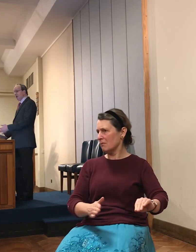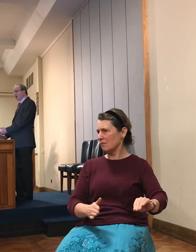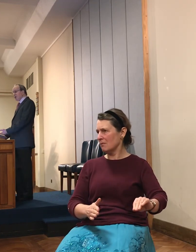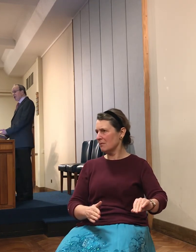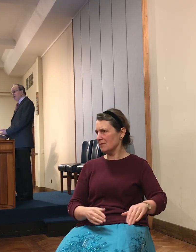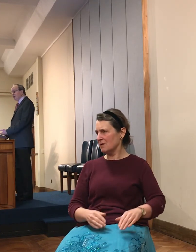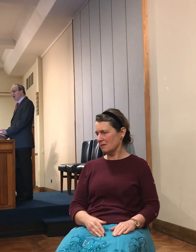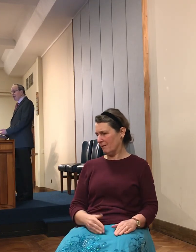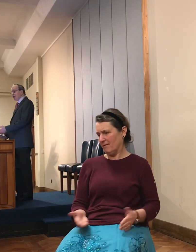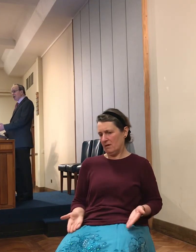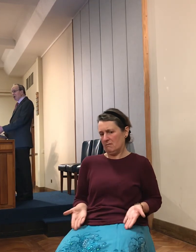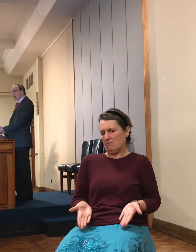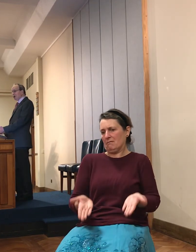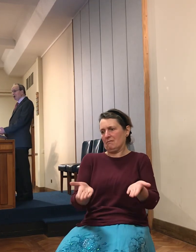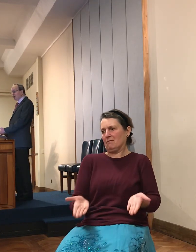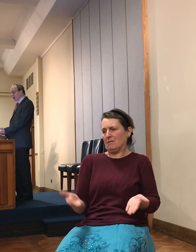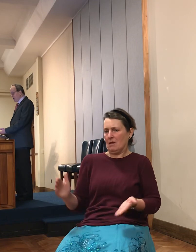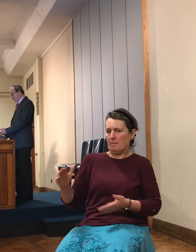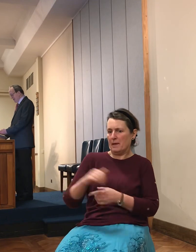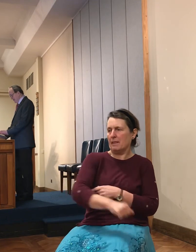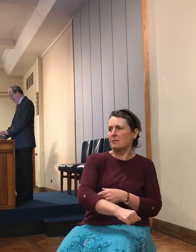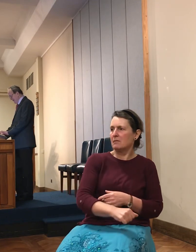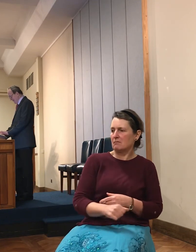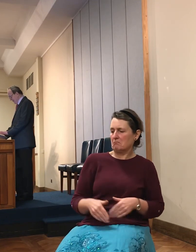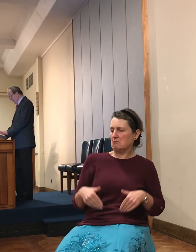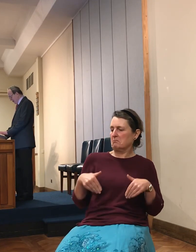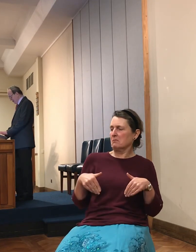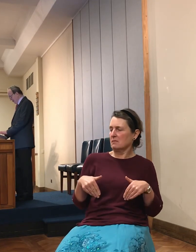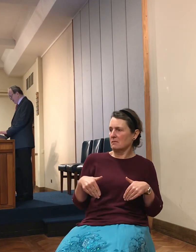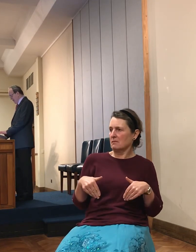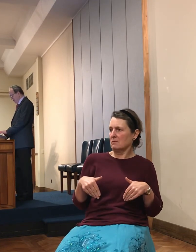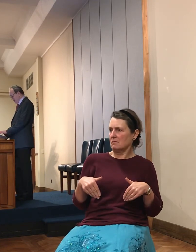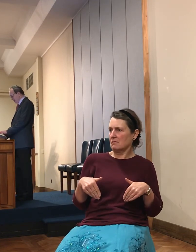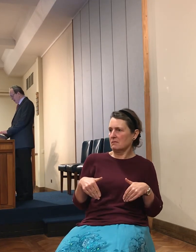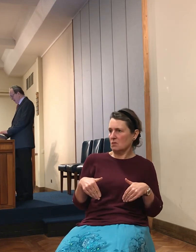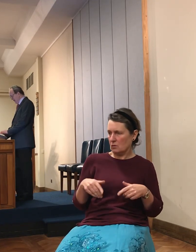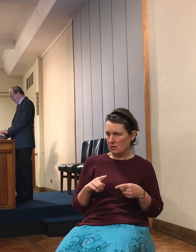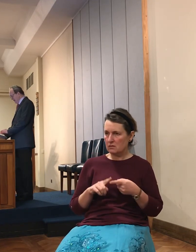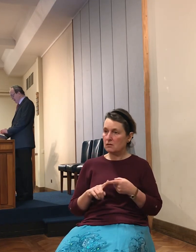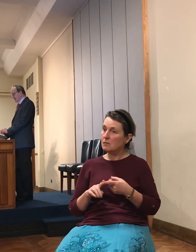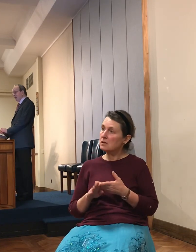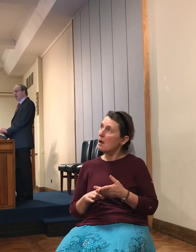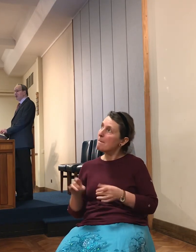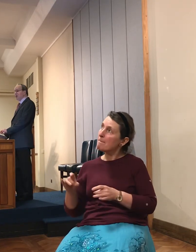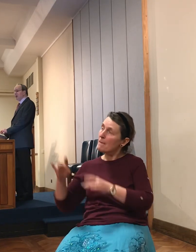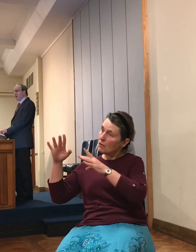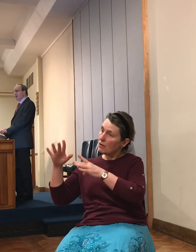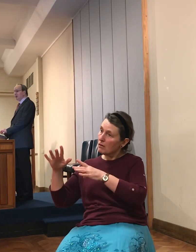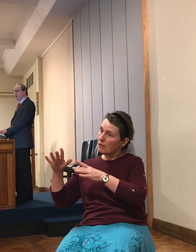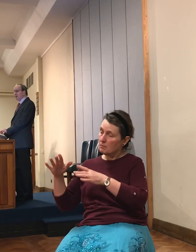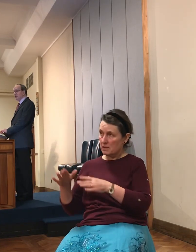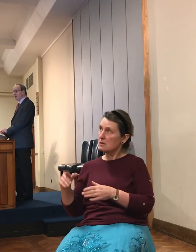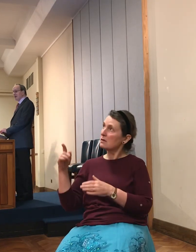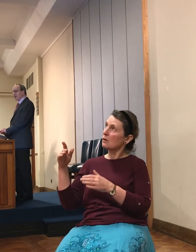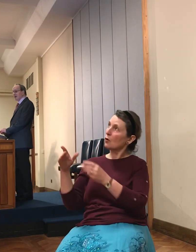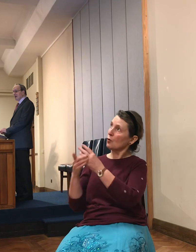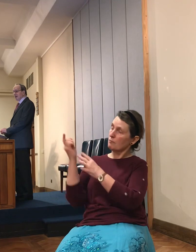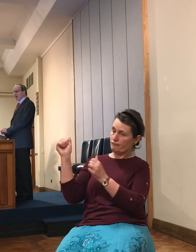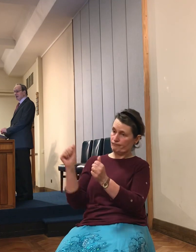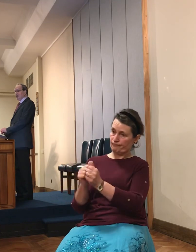The miracles endorse Joshua. They do so much. They encourage the people.